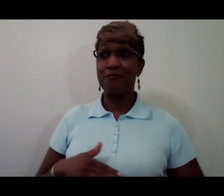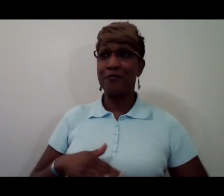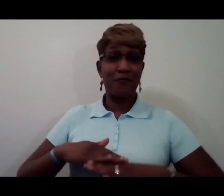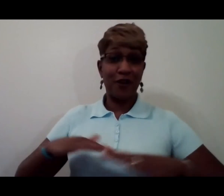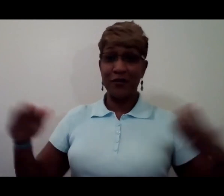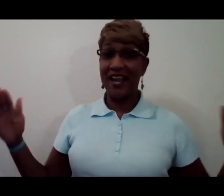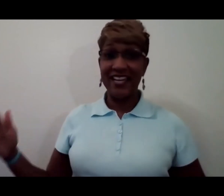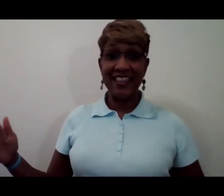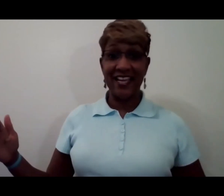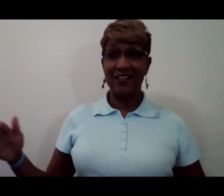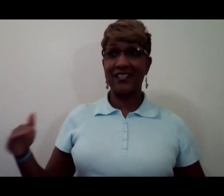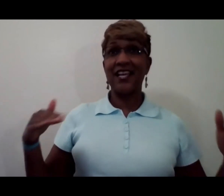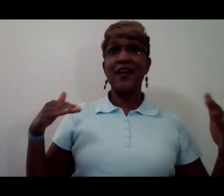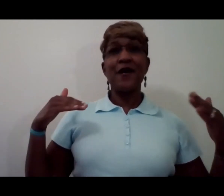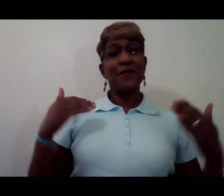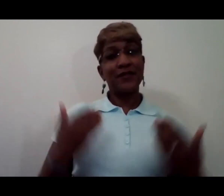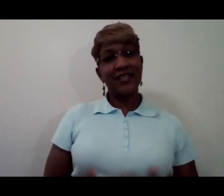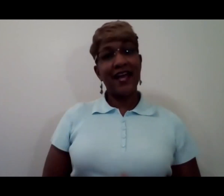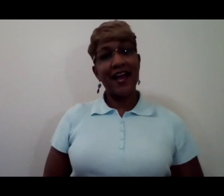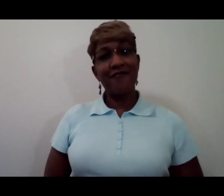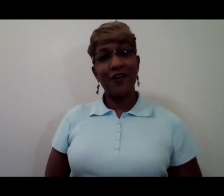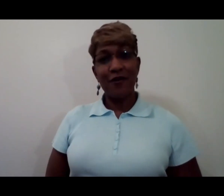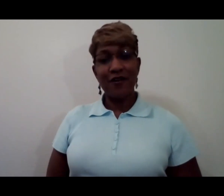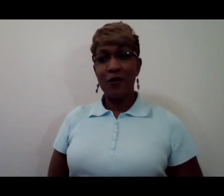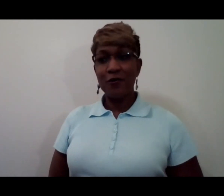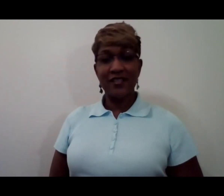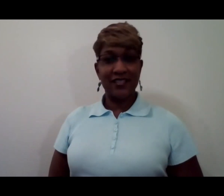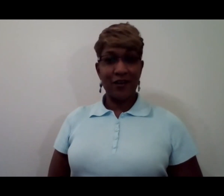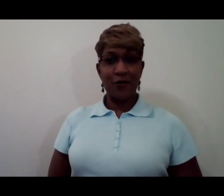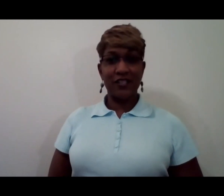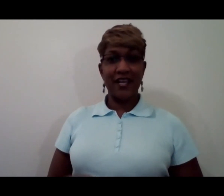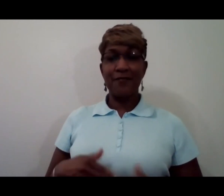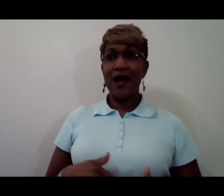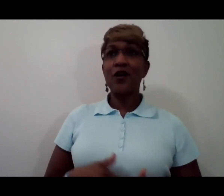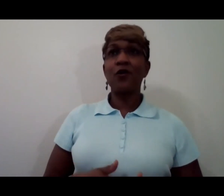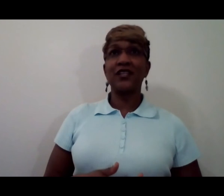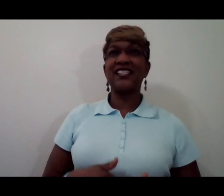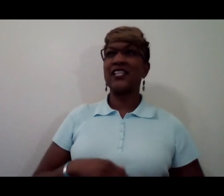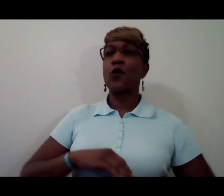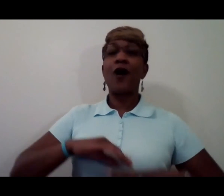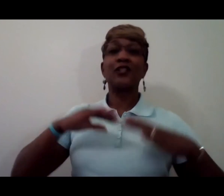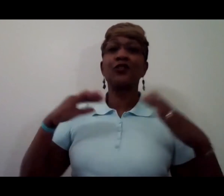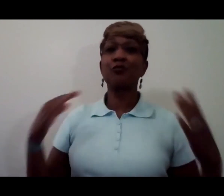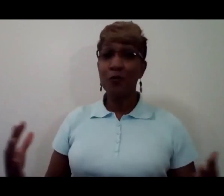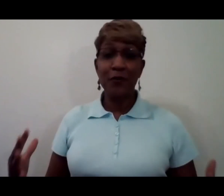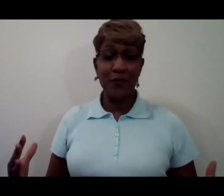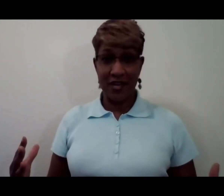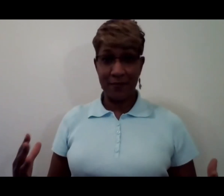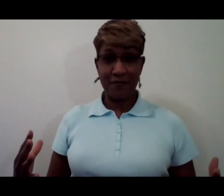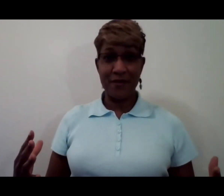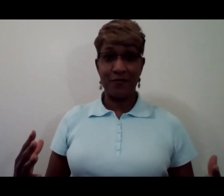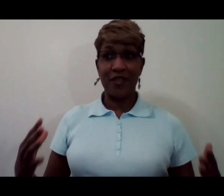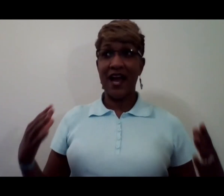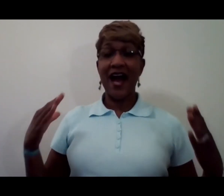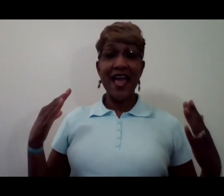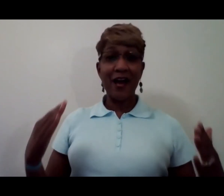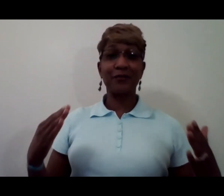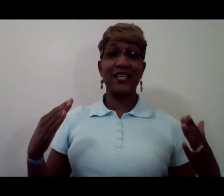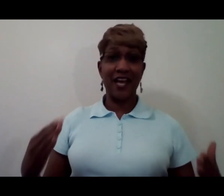before I do anything else but then I have goals as a coach and my goal is to quadruple the number of people that I helped get